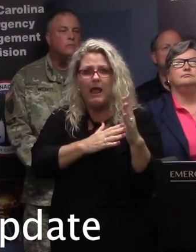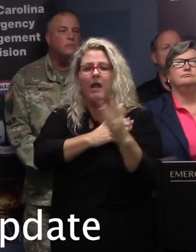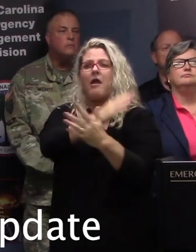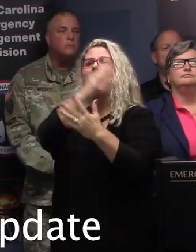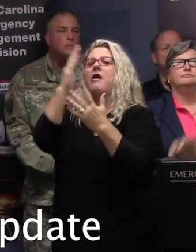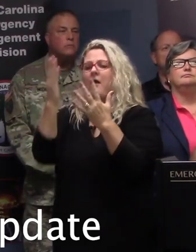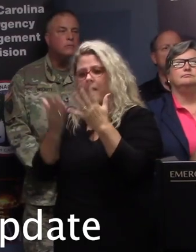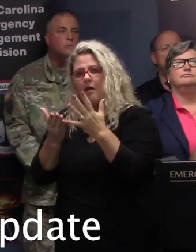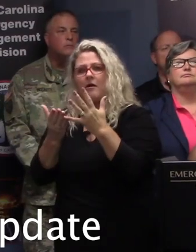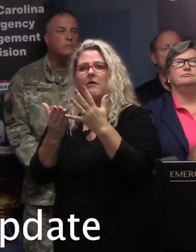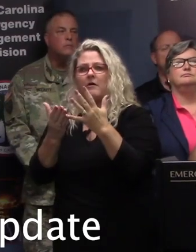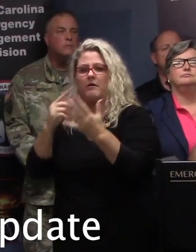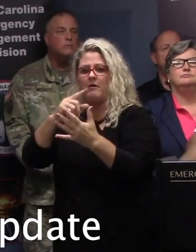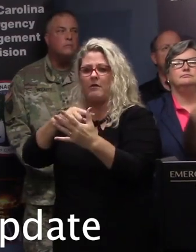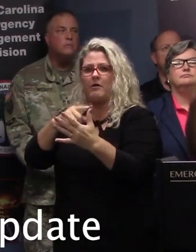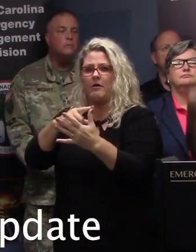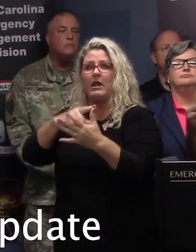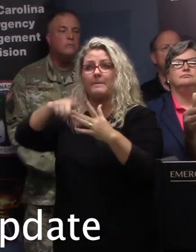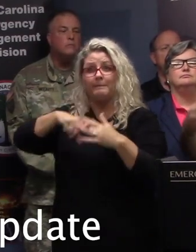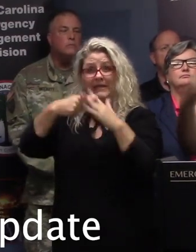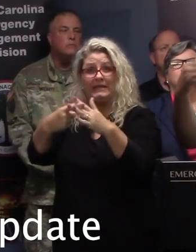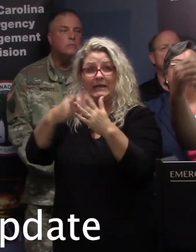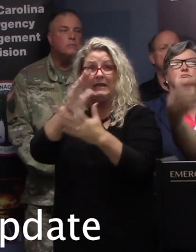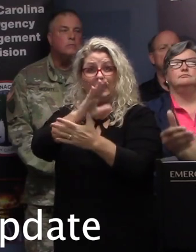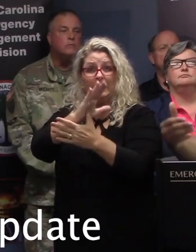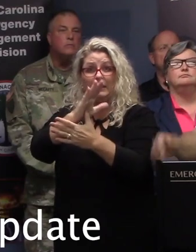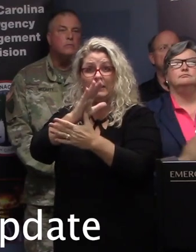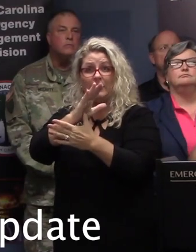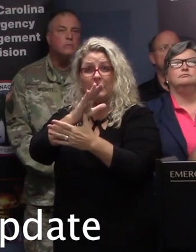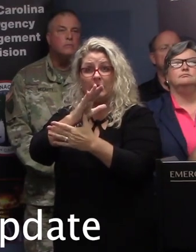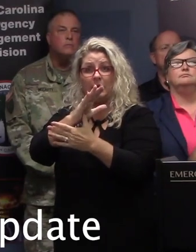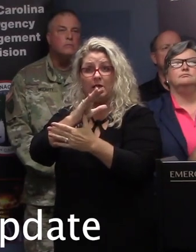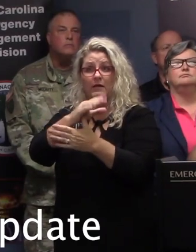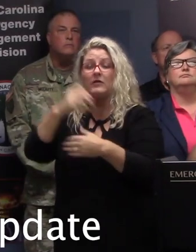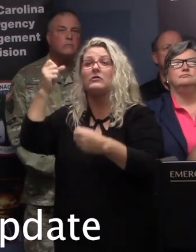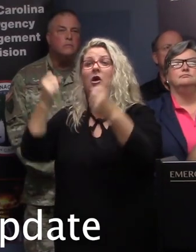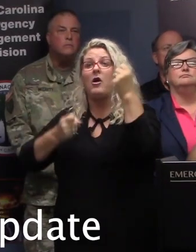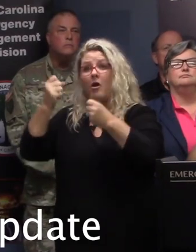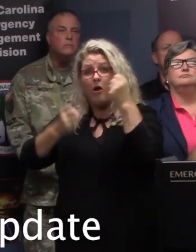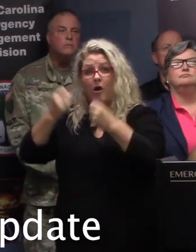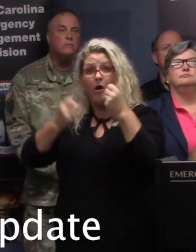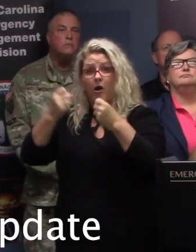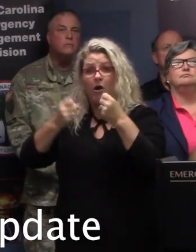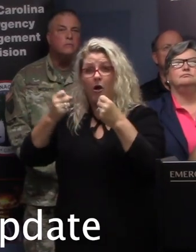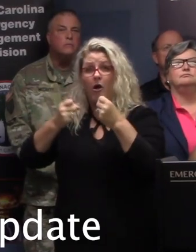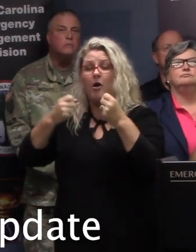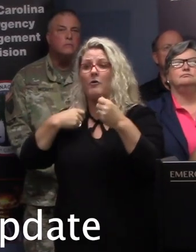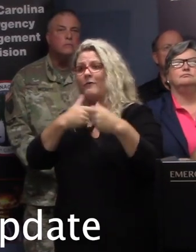The beginning part is where we will load the actual vehicles on the reverted side.